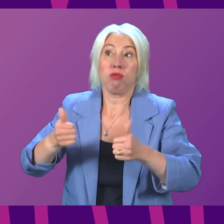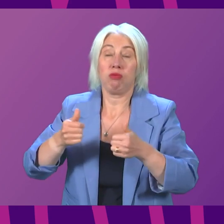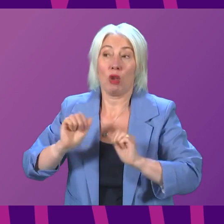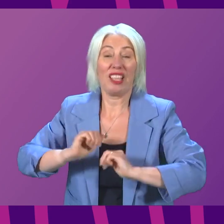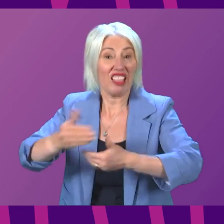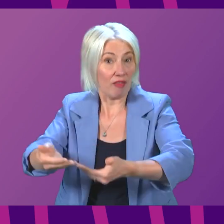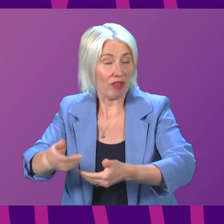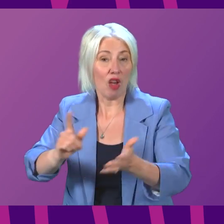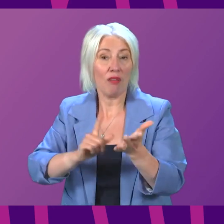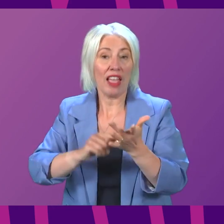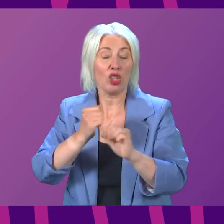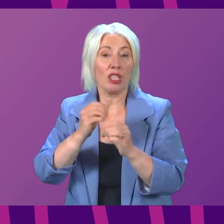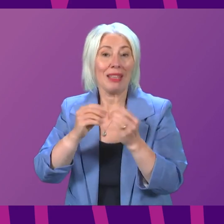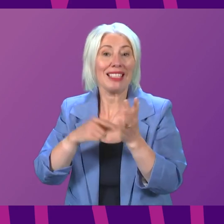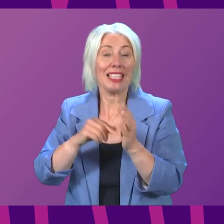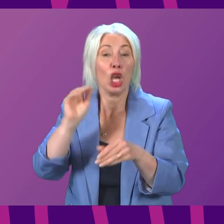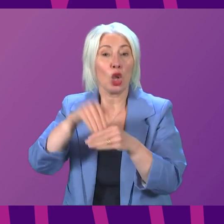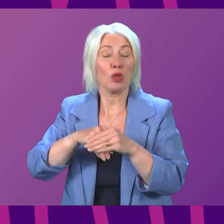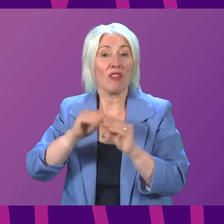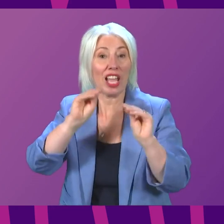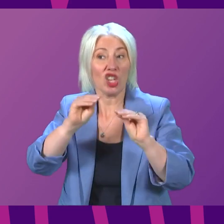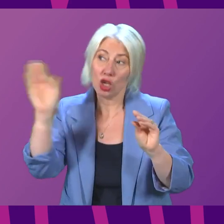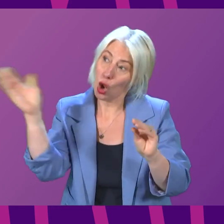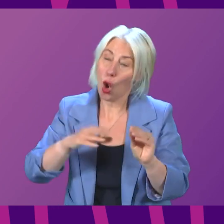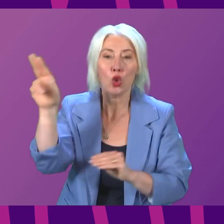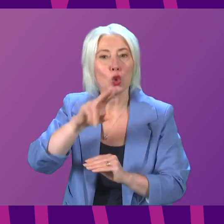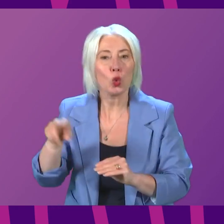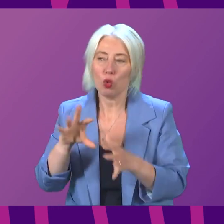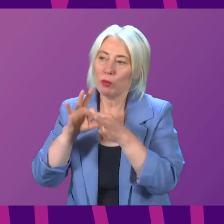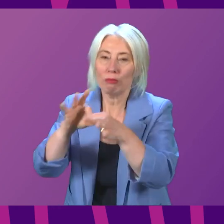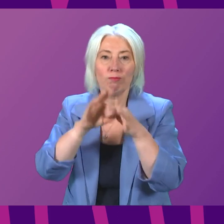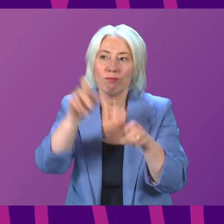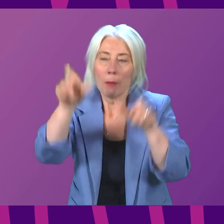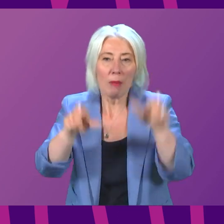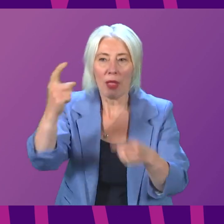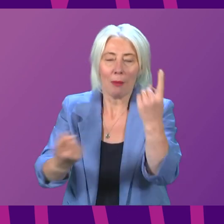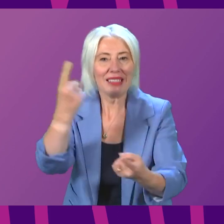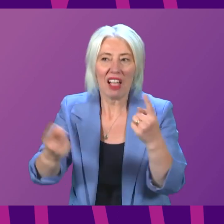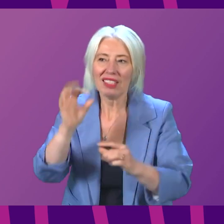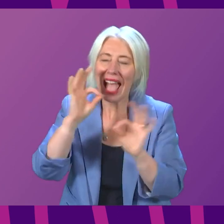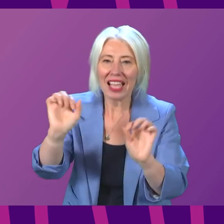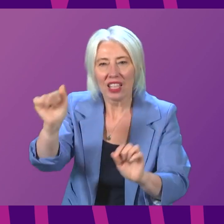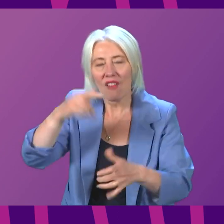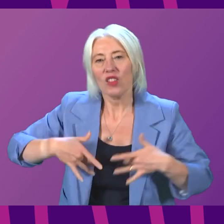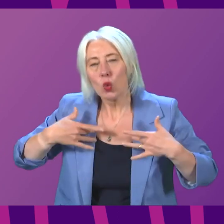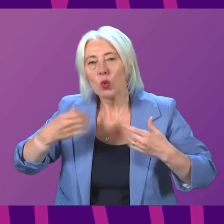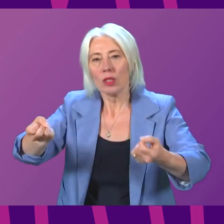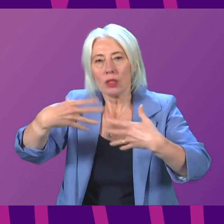LGBT inclusive education in all Scottish schools and engaged with young people to seek their views and experiences. The